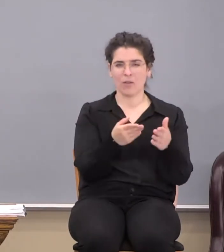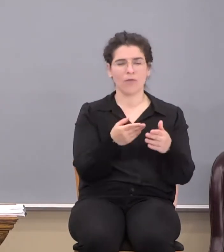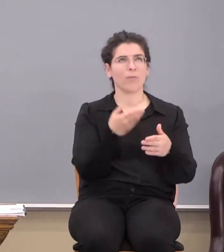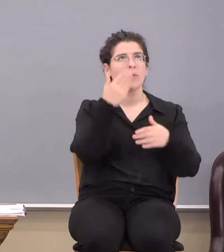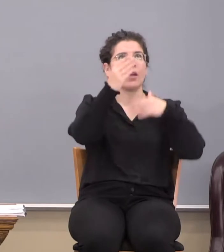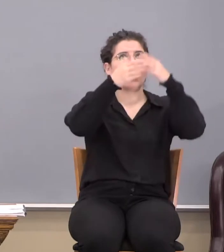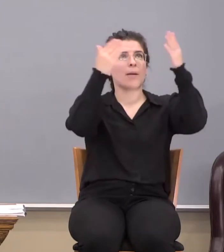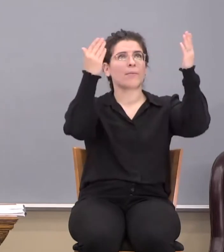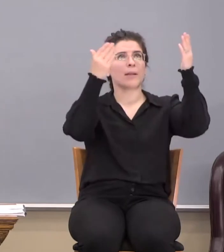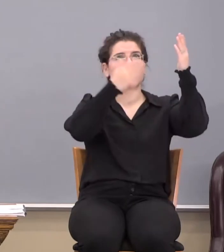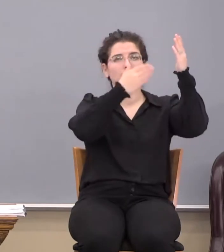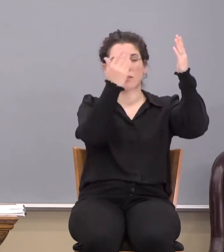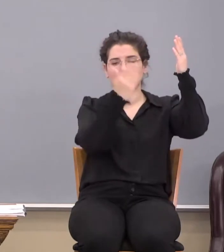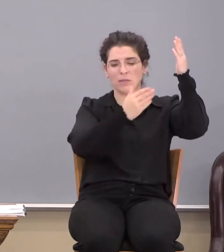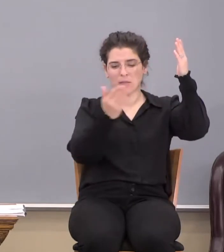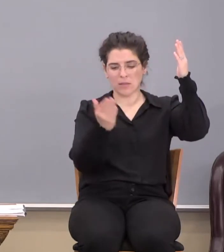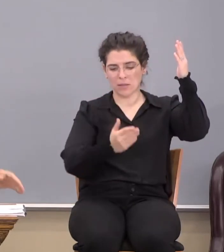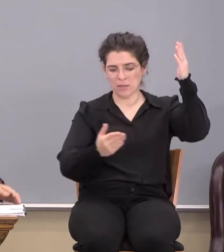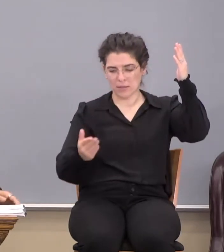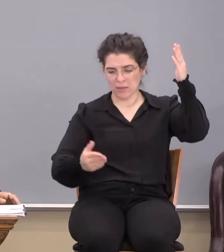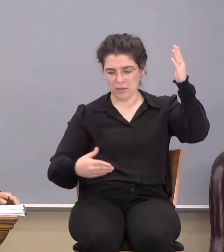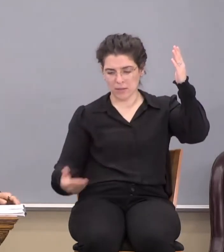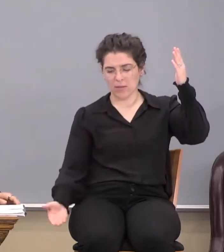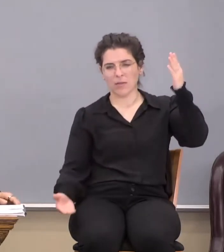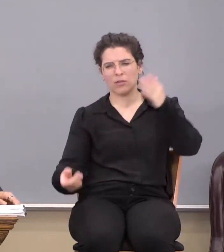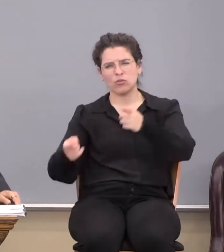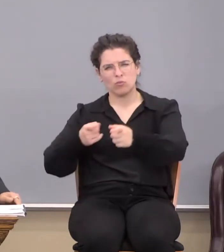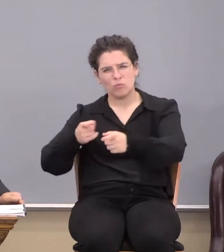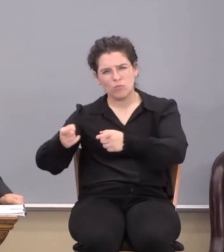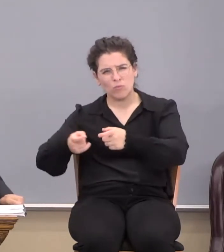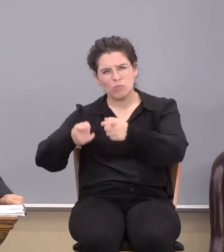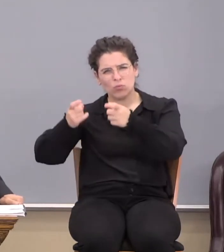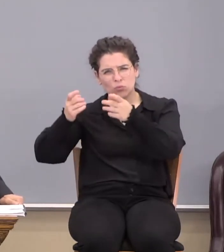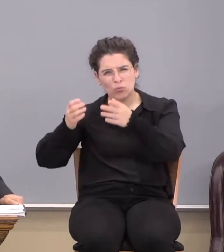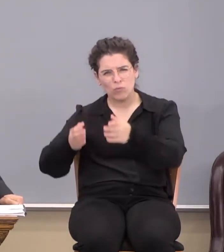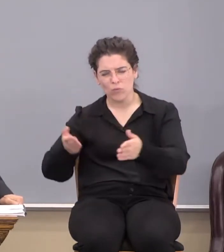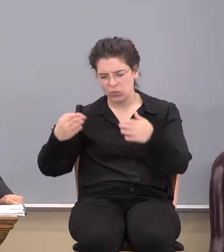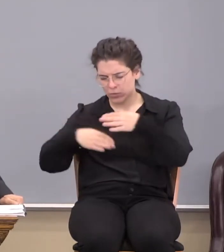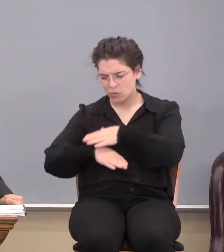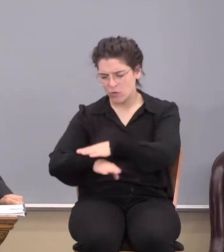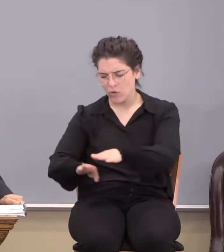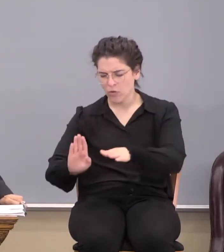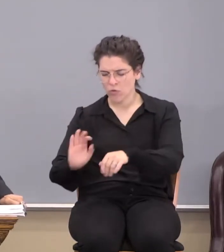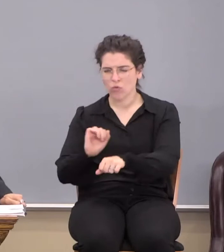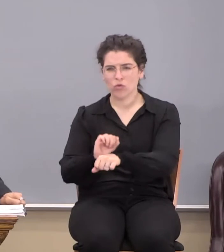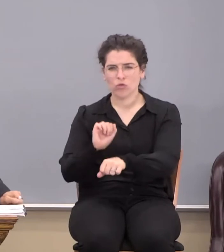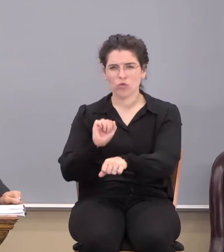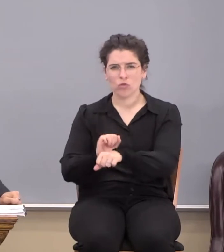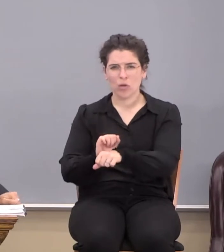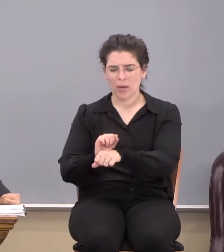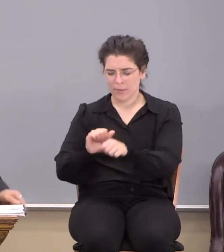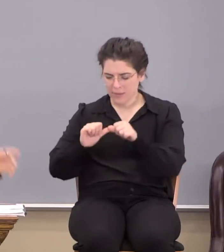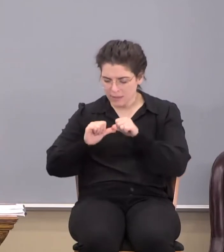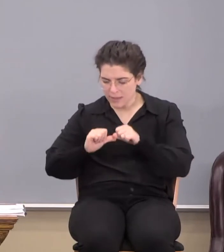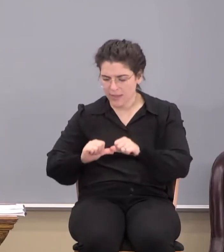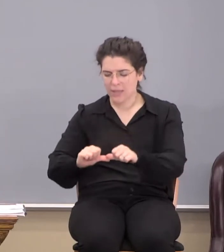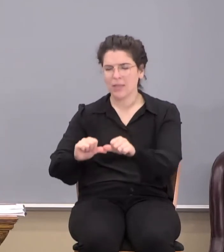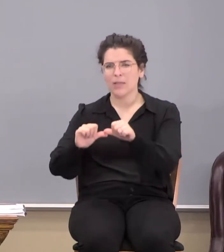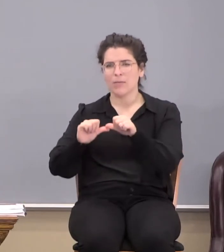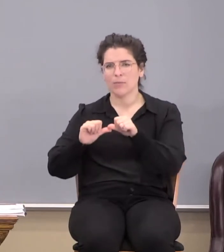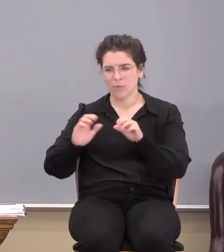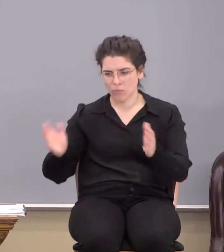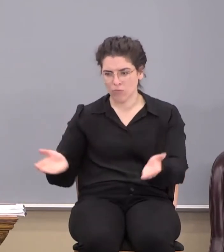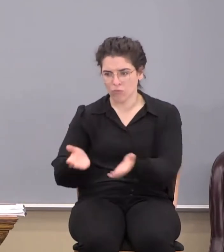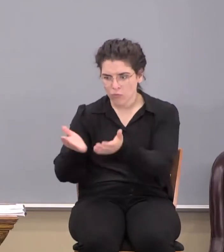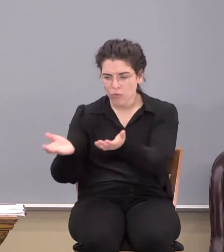places all the way from Satan all the way down to those that are the rulers of the darkness, their job is to maintain the darkness. The way that it, by the way, so